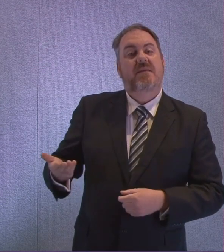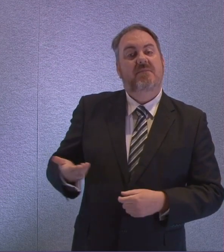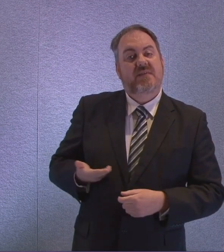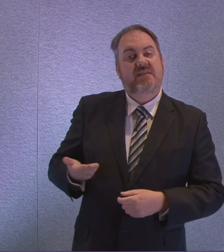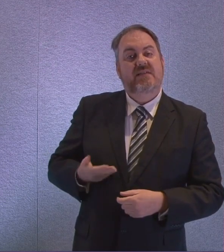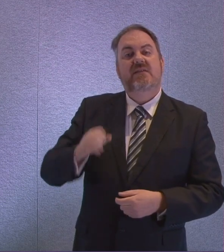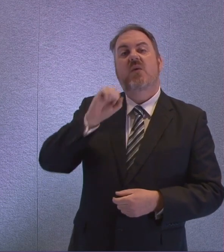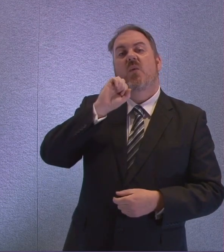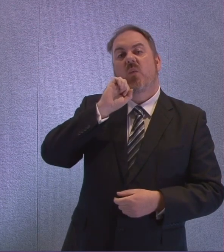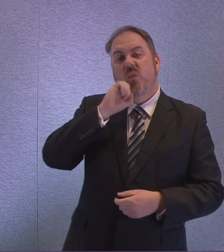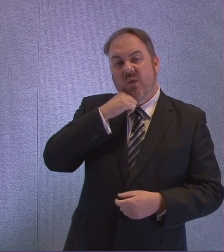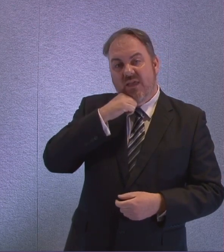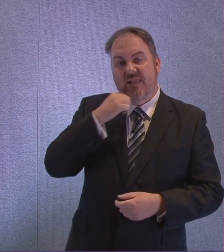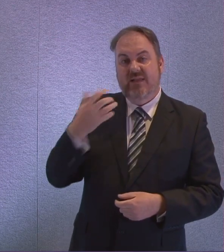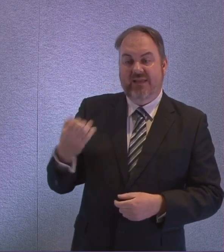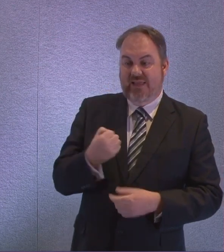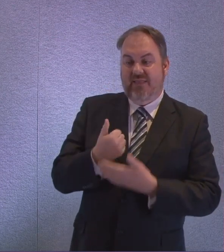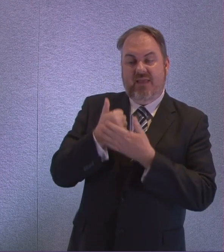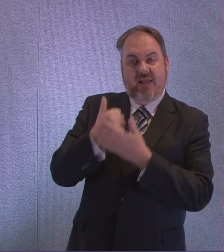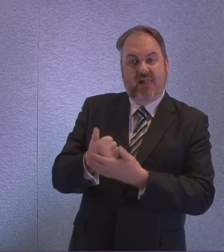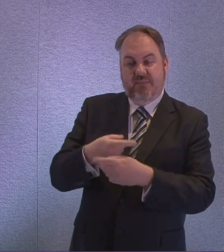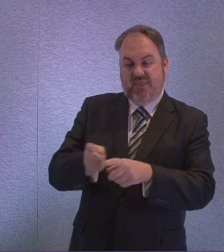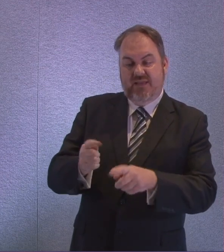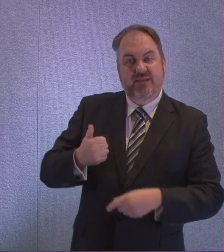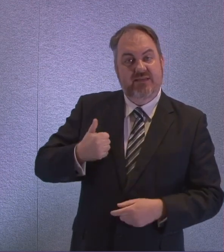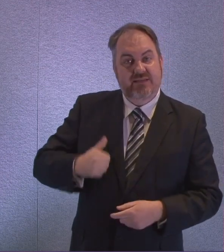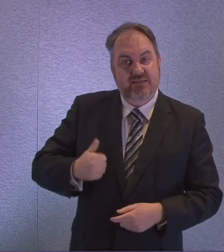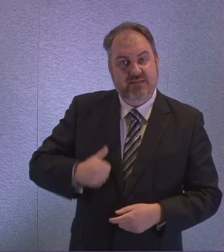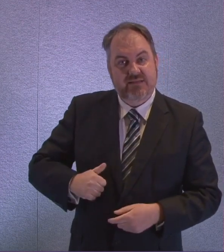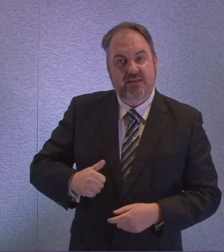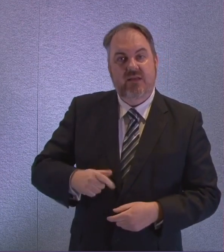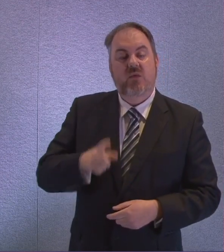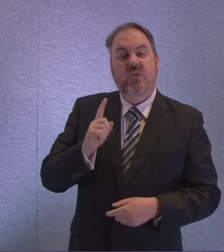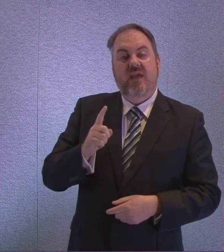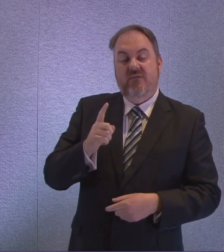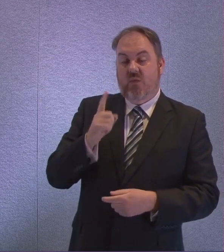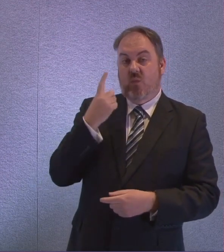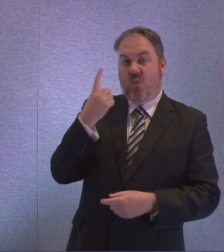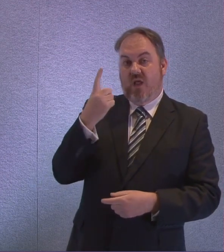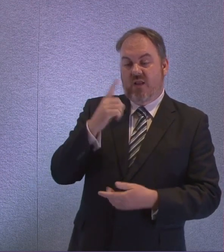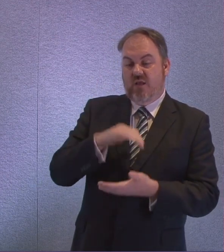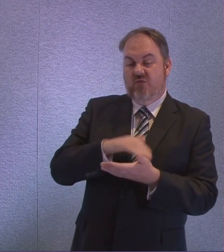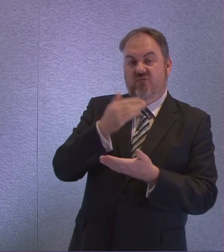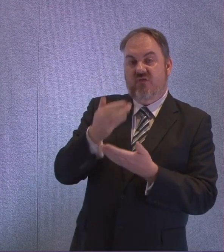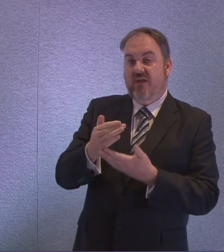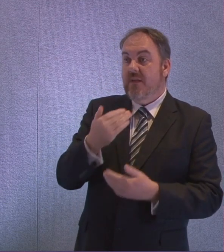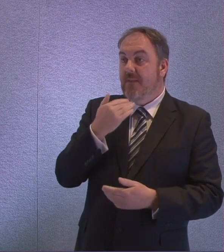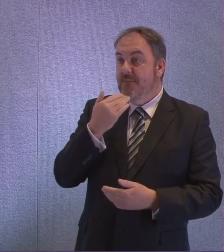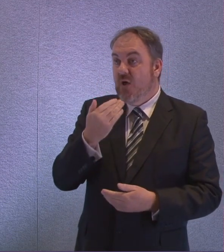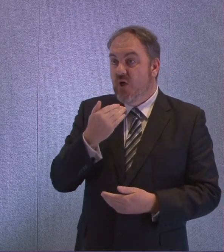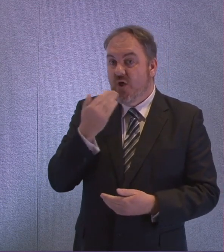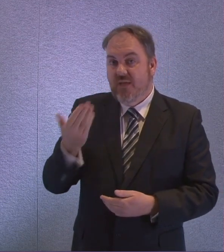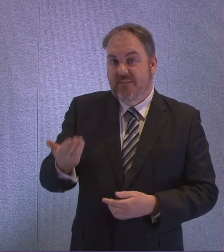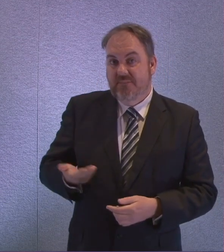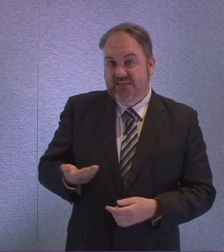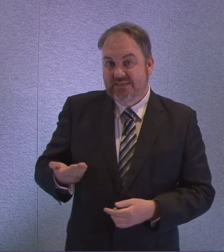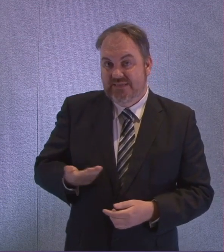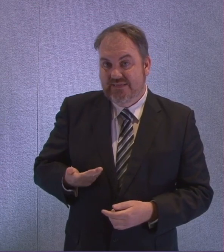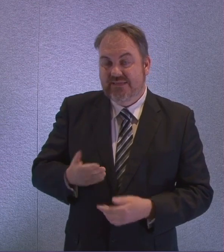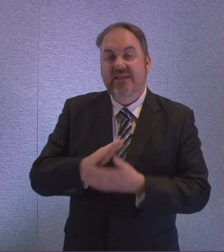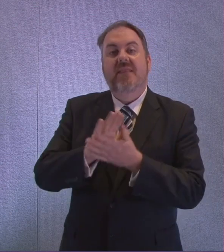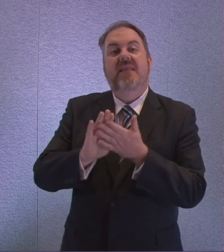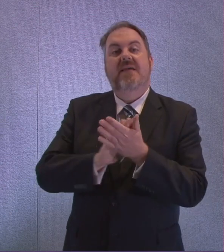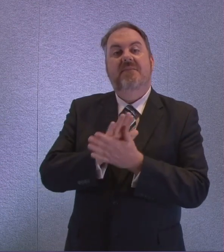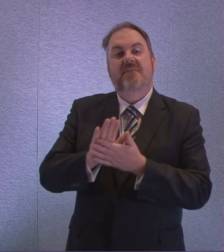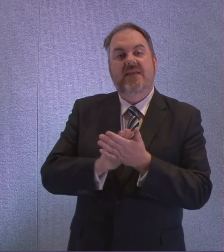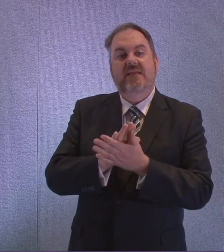by limiting the grants to one per business, we have enabled more businesses to benefit. So there are